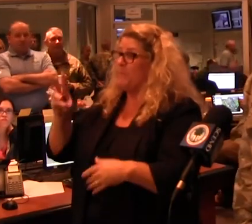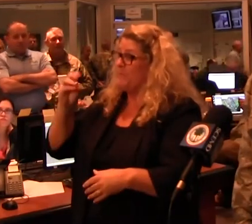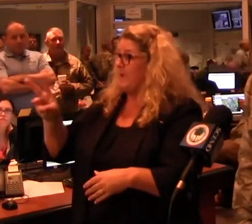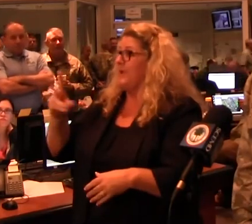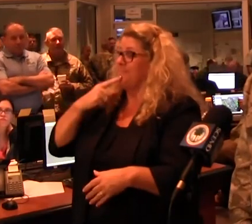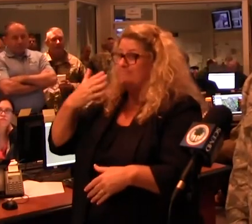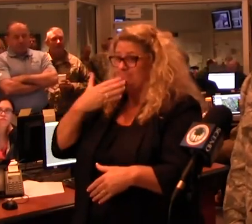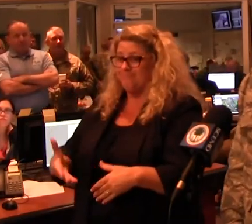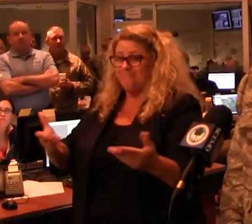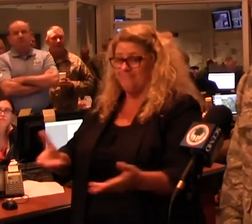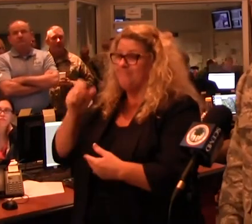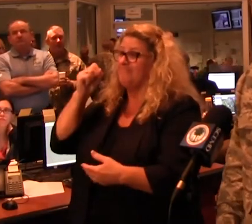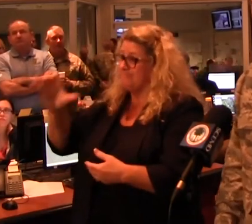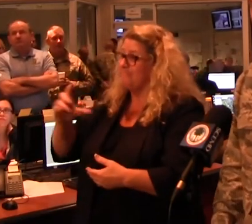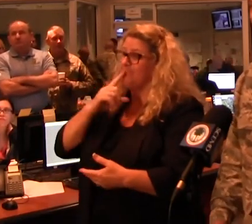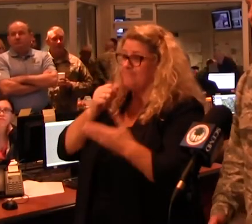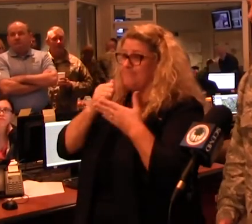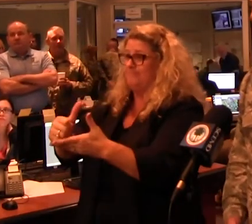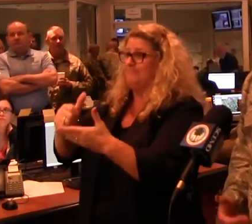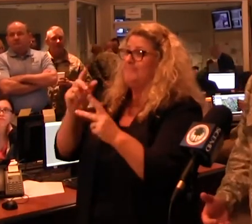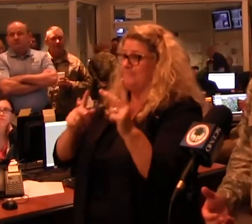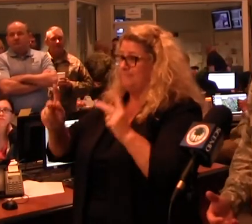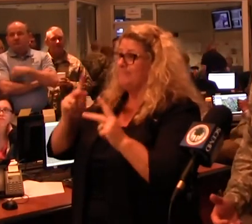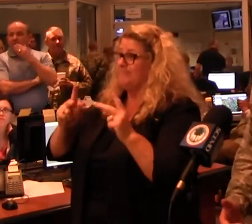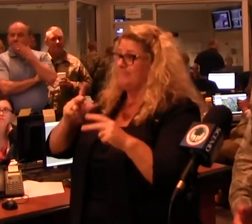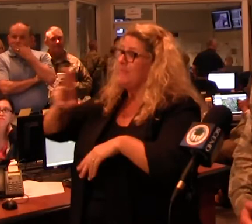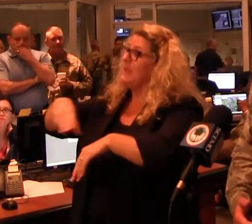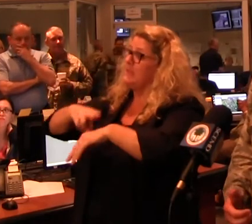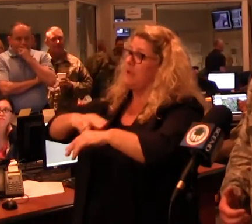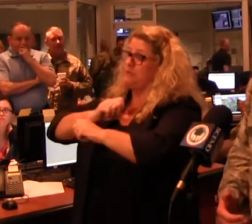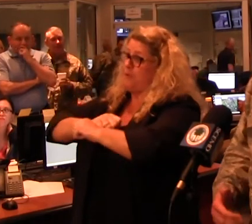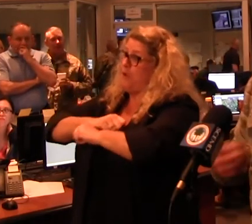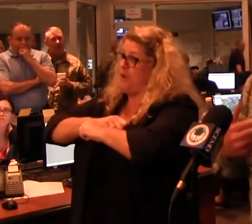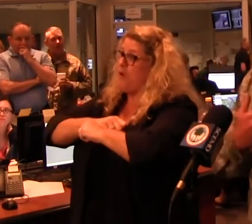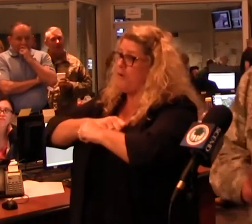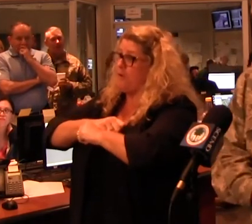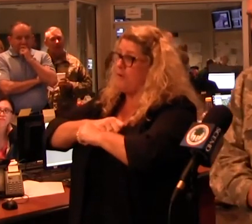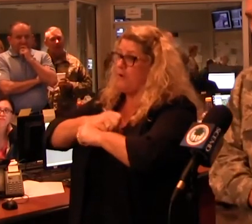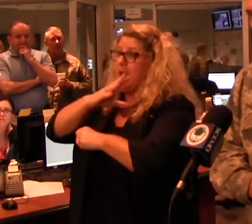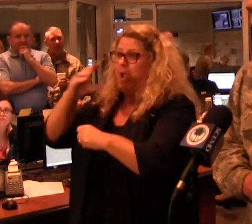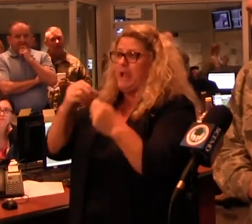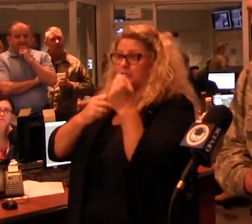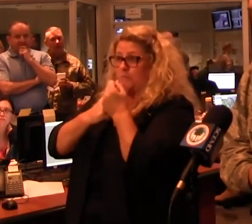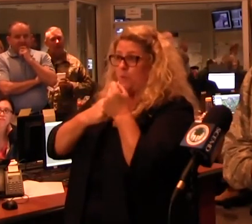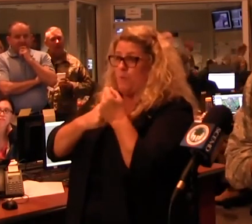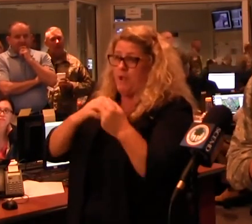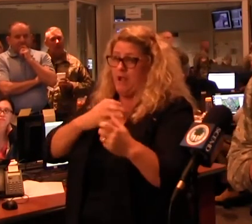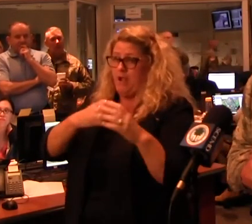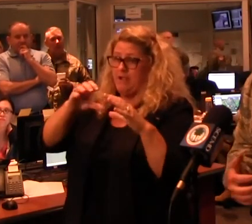state here has really come to the aid of their people when they needed it. And the National Guard, in support of this state and